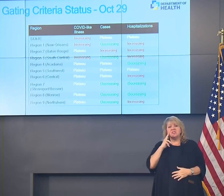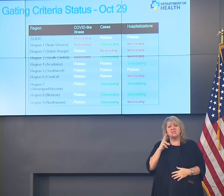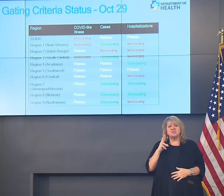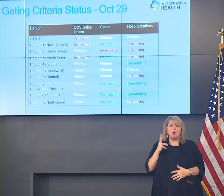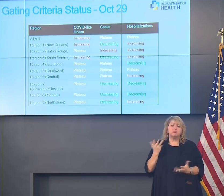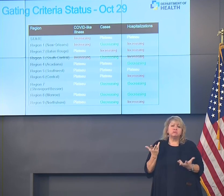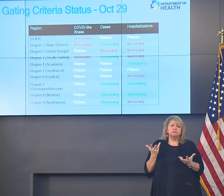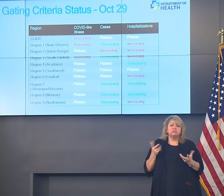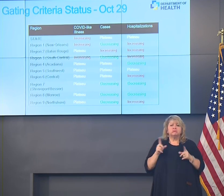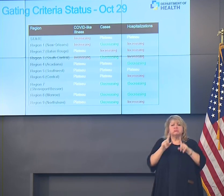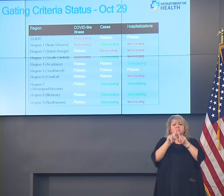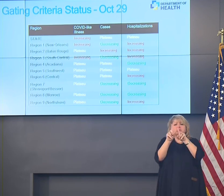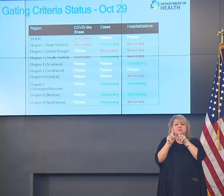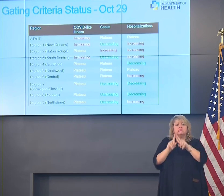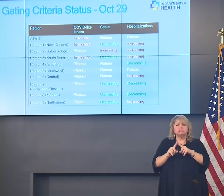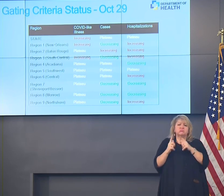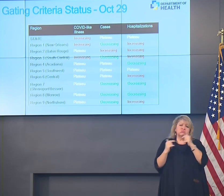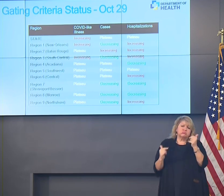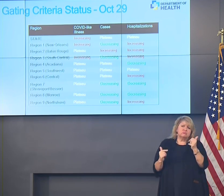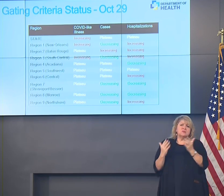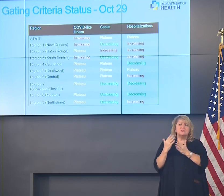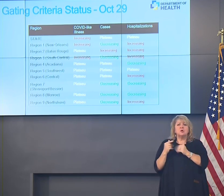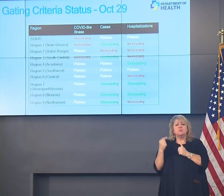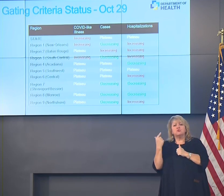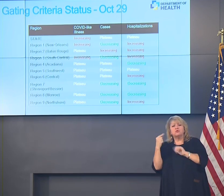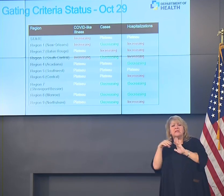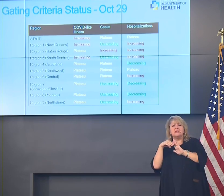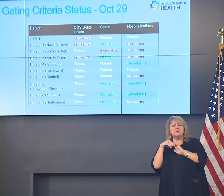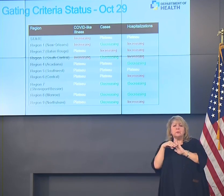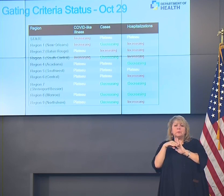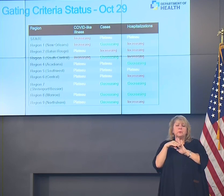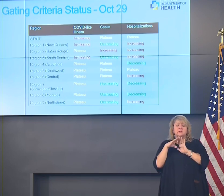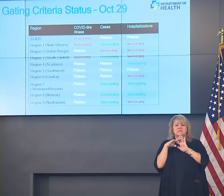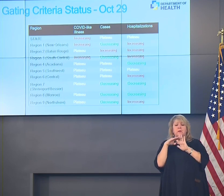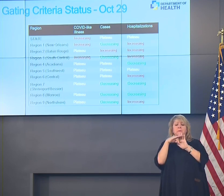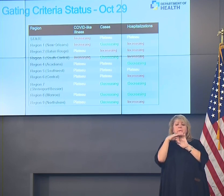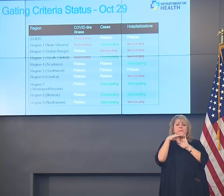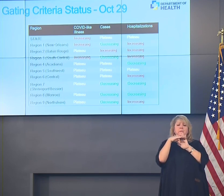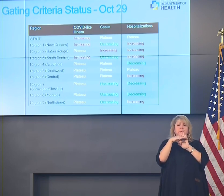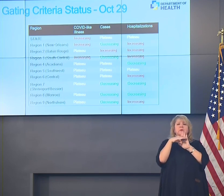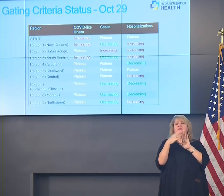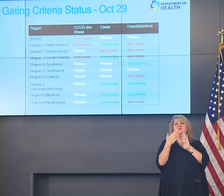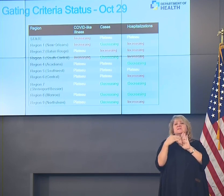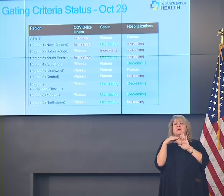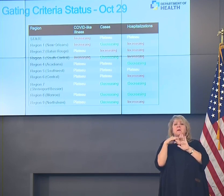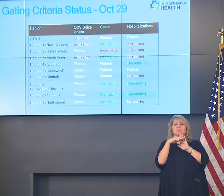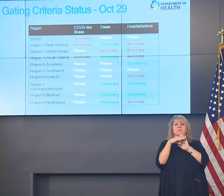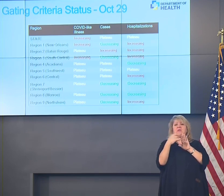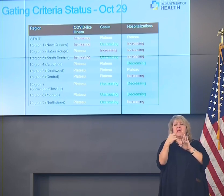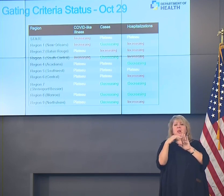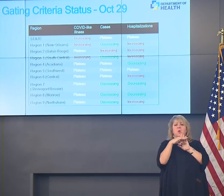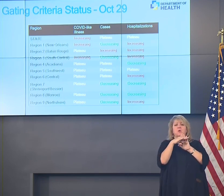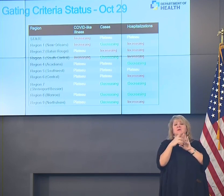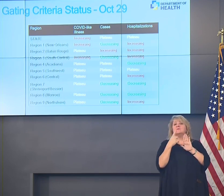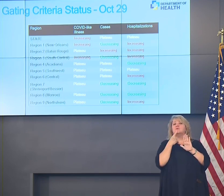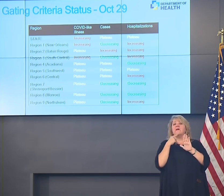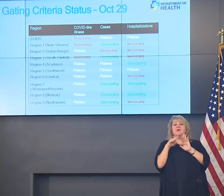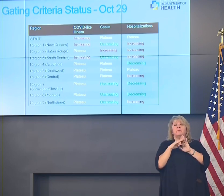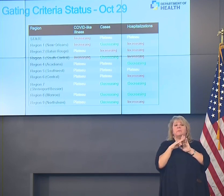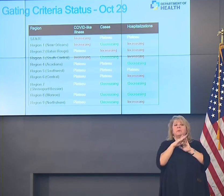bag. You'll see some green of decreasing, some plateauing, and some red. That was our situation